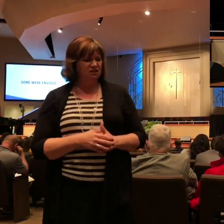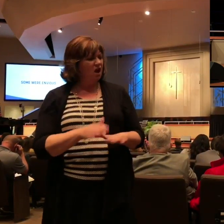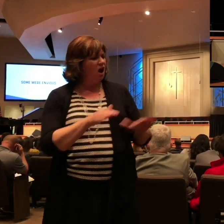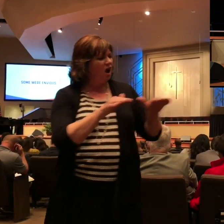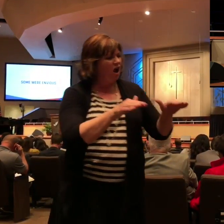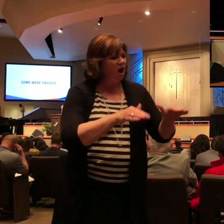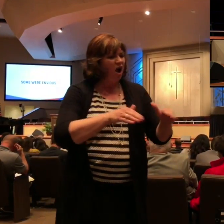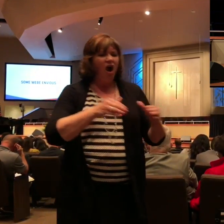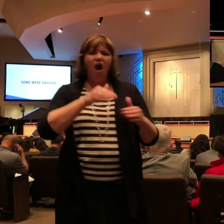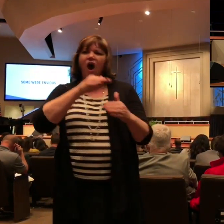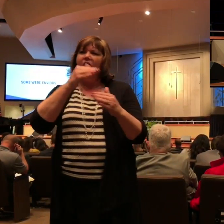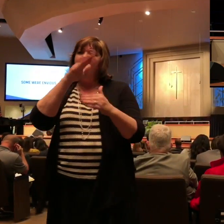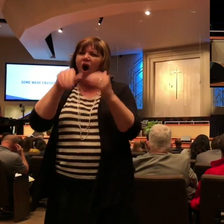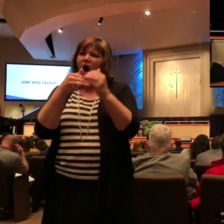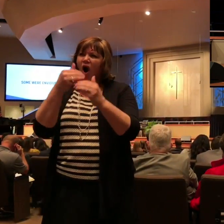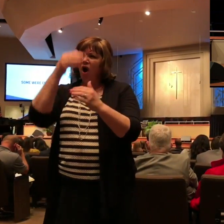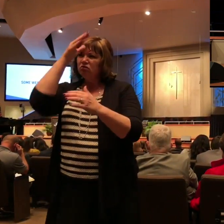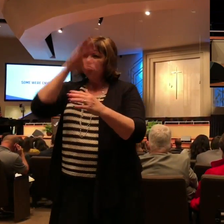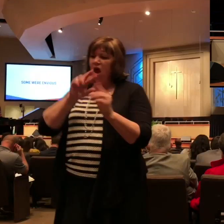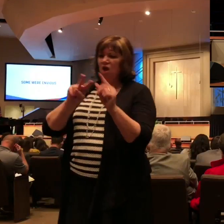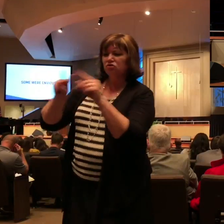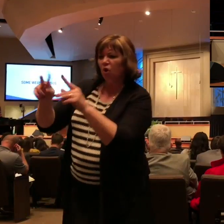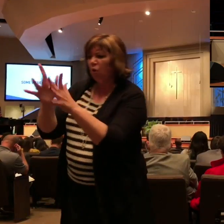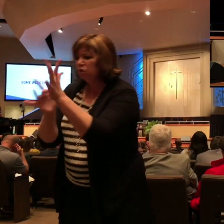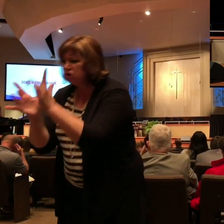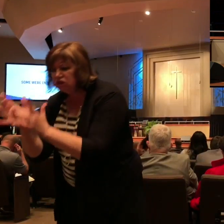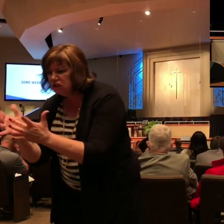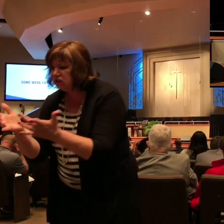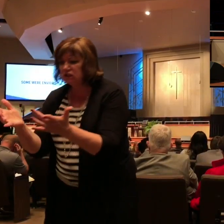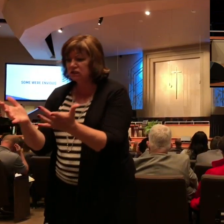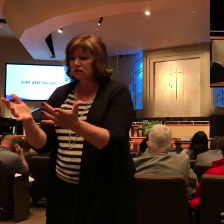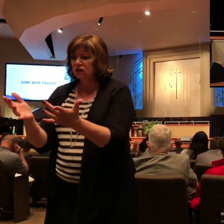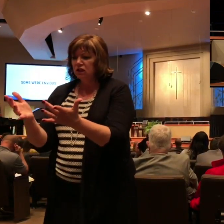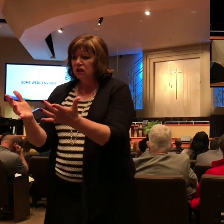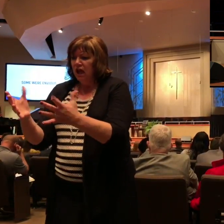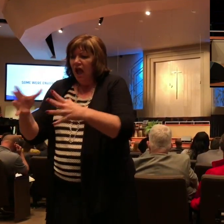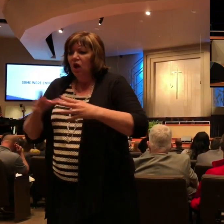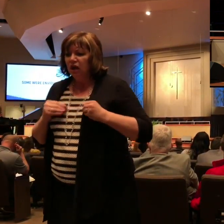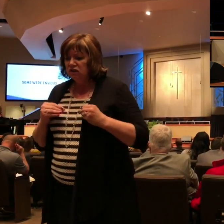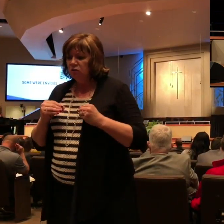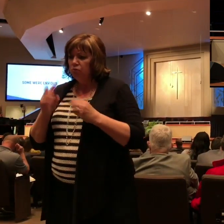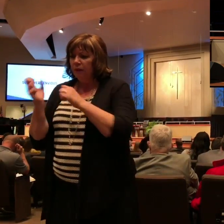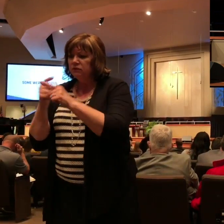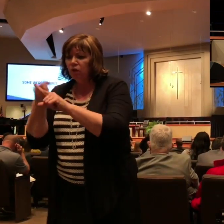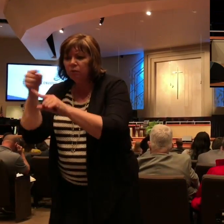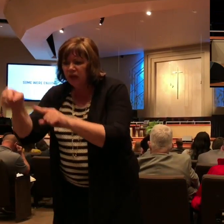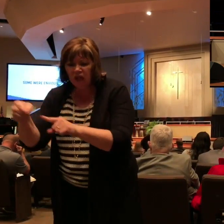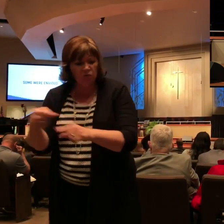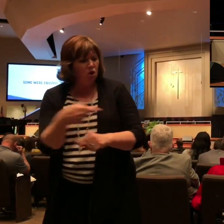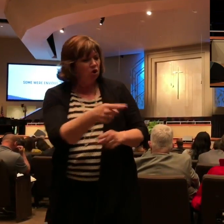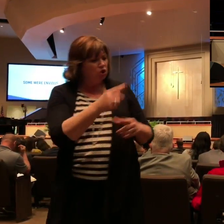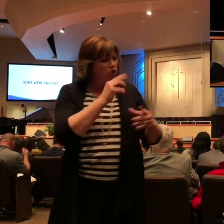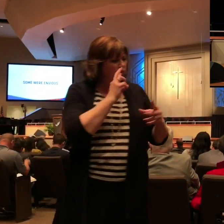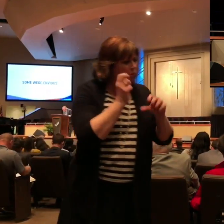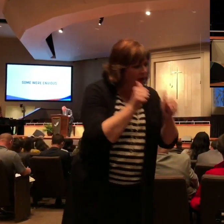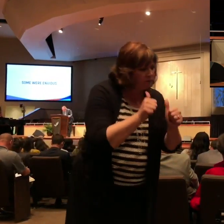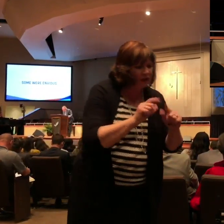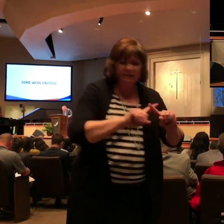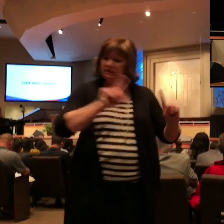Ye yourselves bear me witness that I said, I am not the Christ, but that I am sent before him. Hath he that hath the bride is the bridegroom,